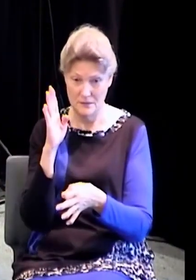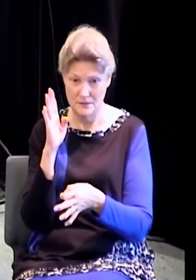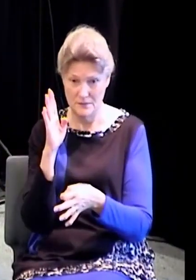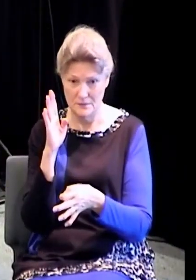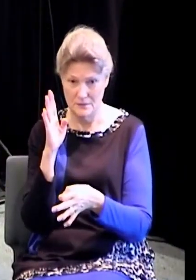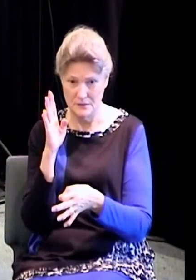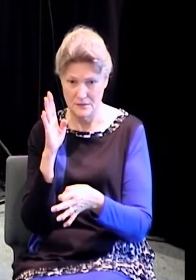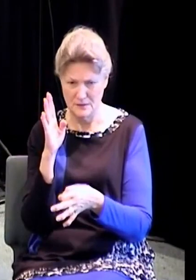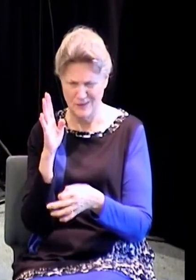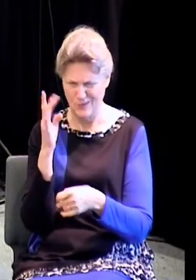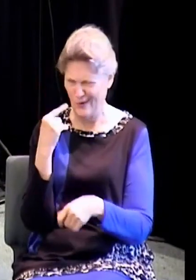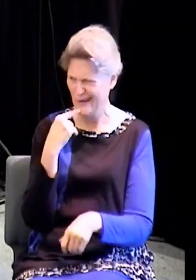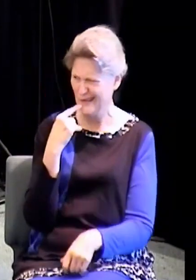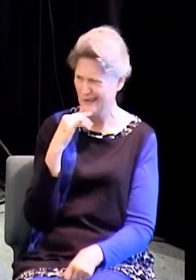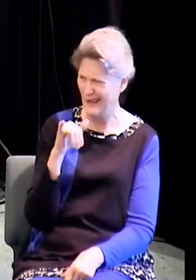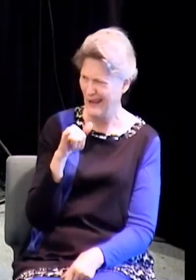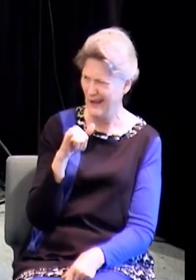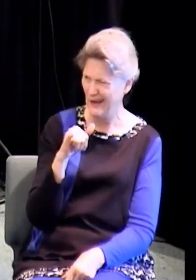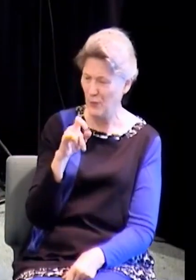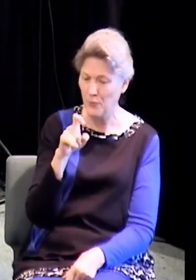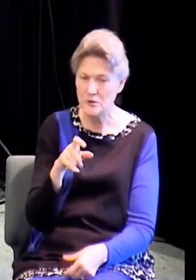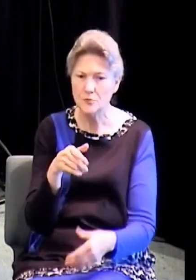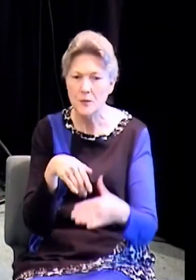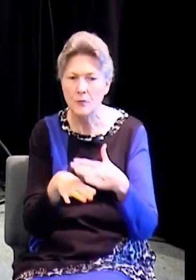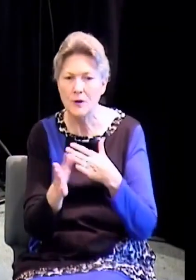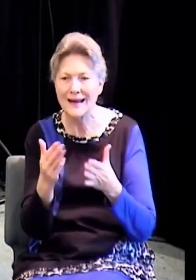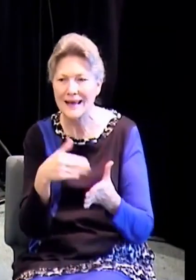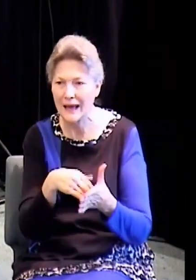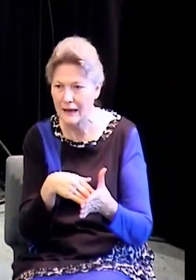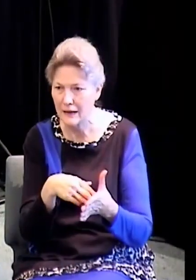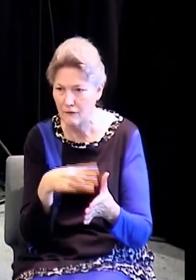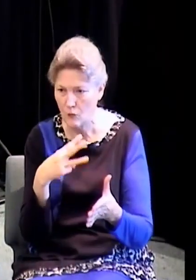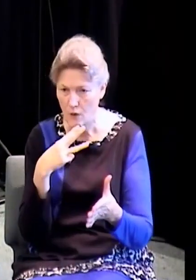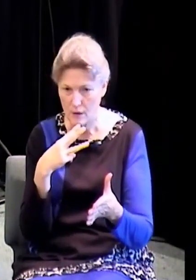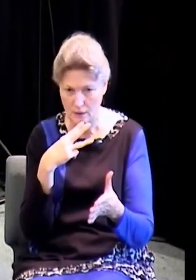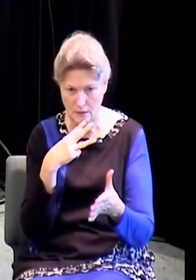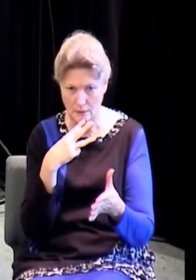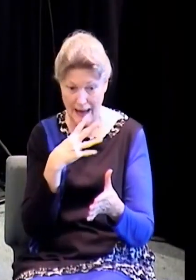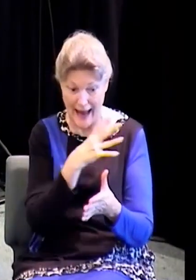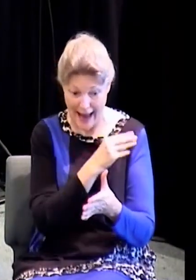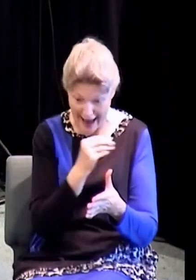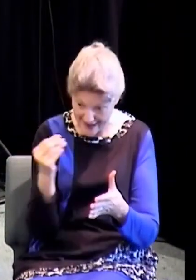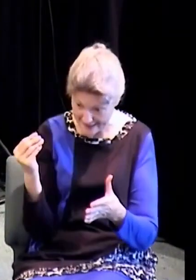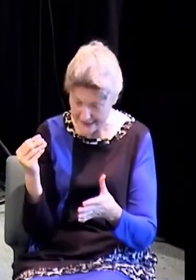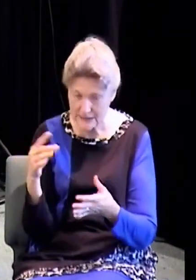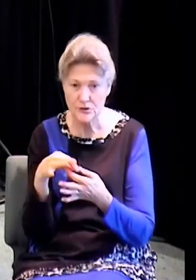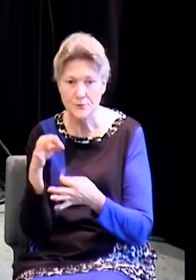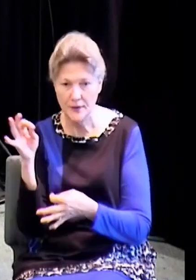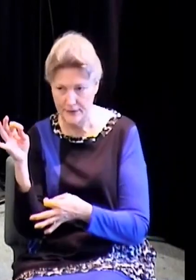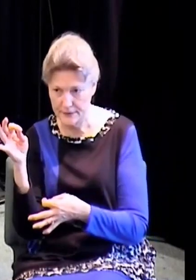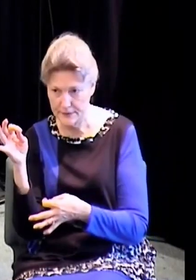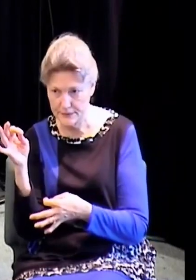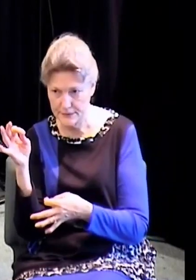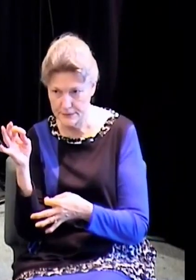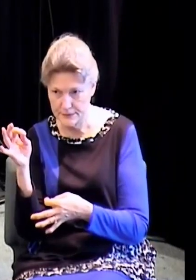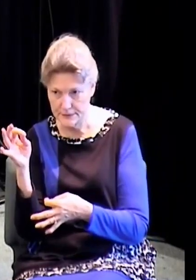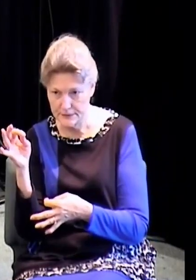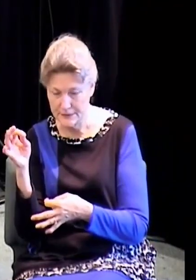Because Jesus said you have to be born again of water and Spirit. And He said, such